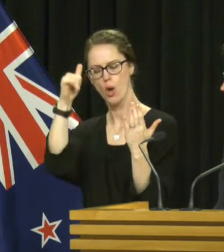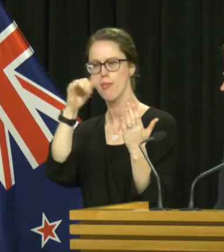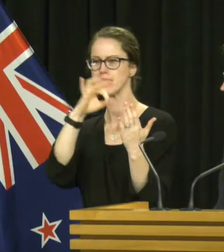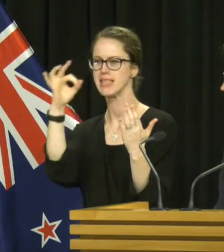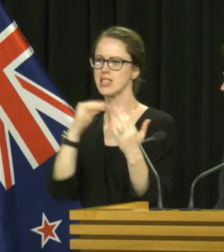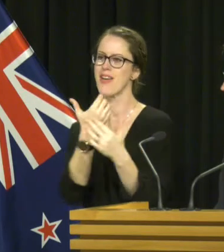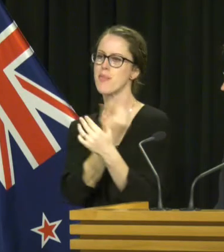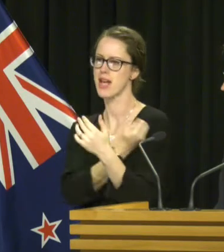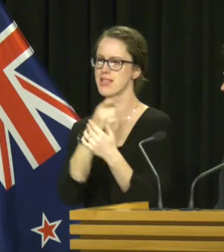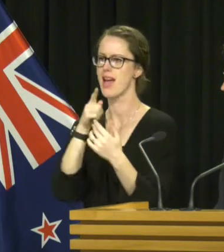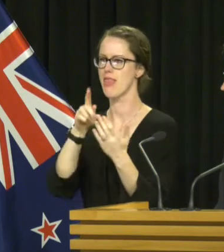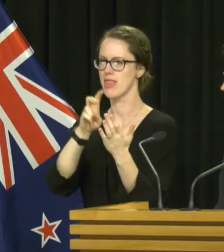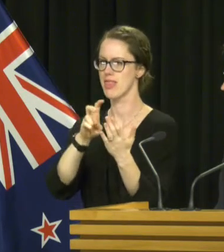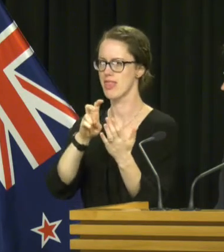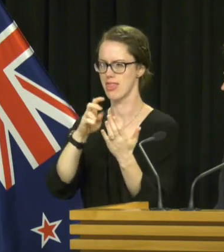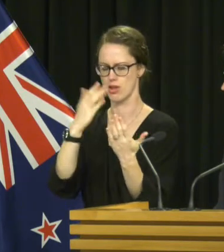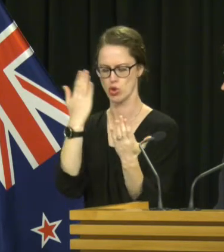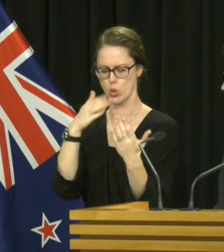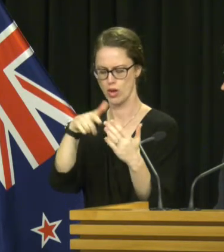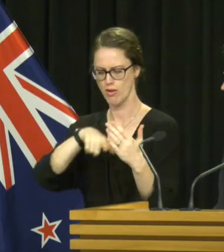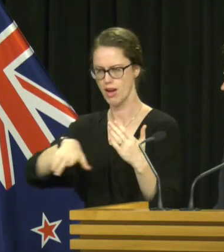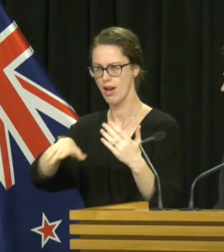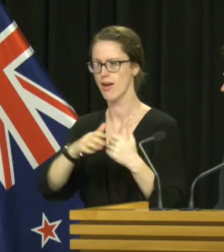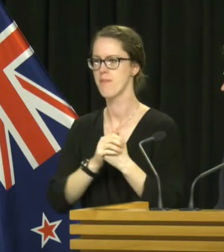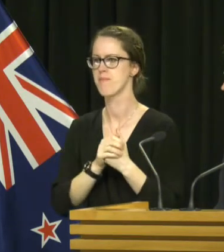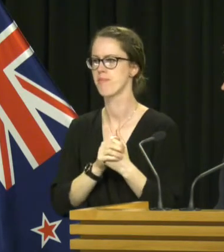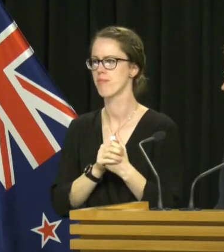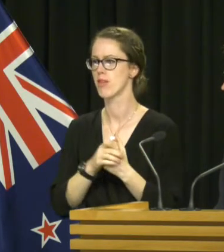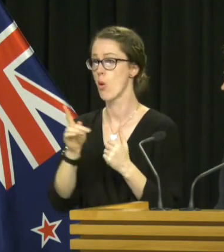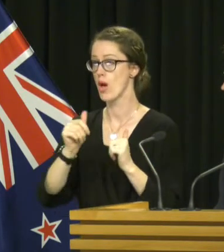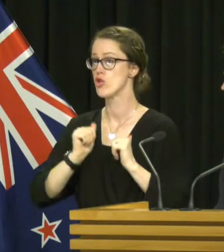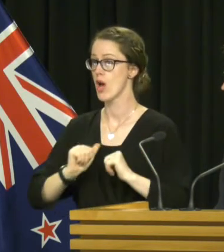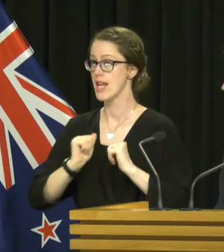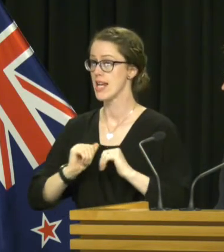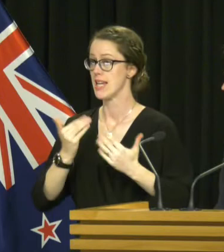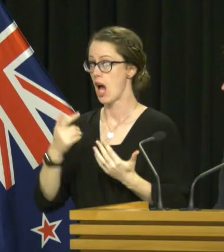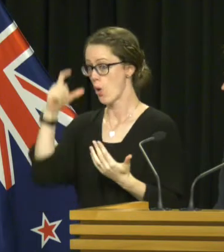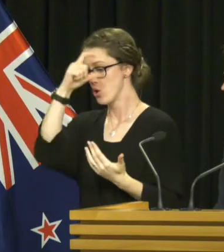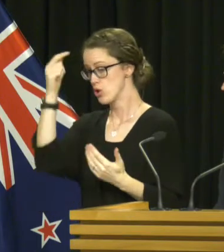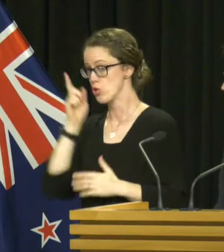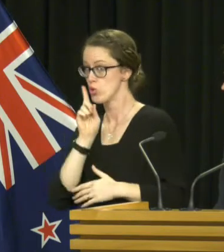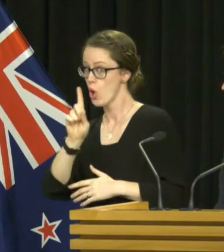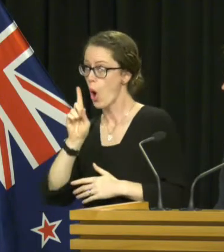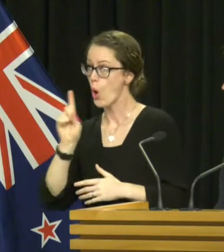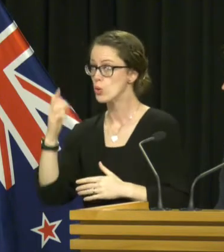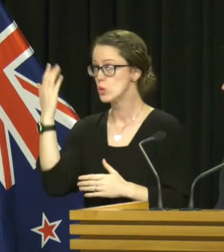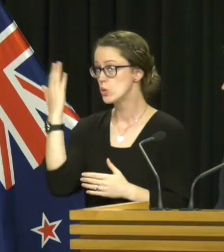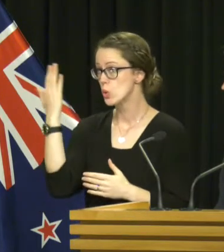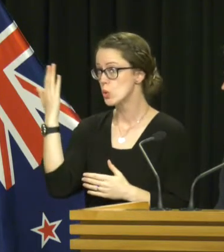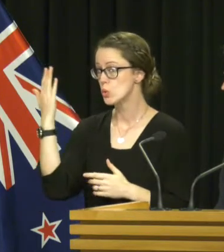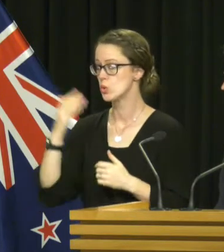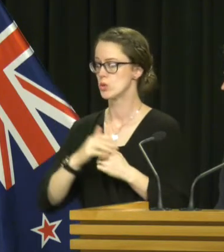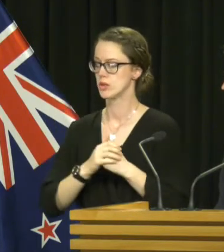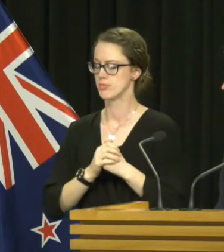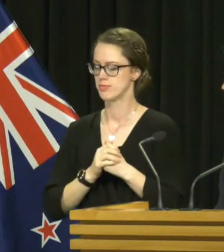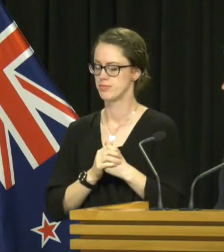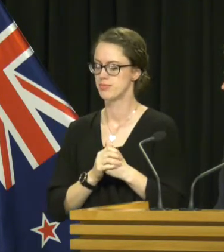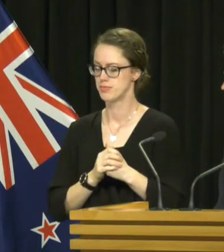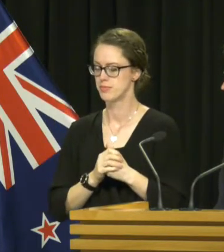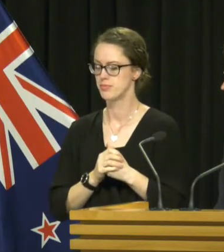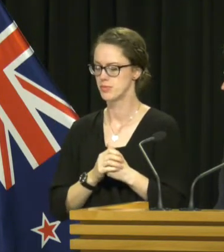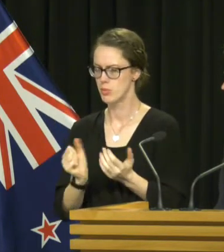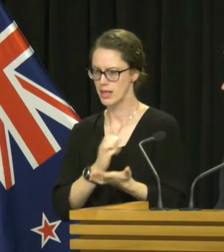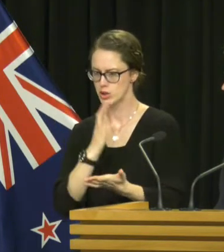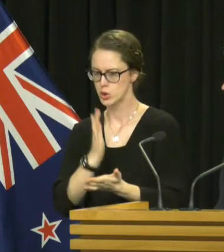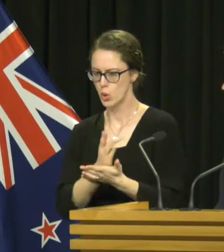immunisation that they have. As I've said, we are training actively now nurses to go into schools to